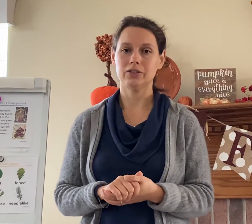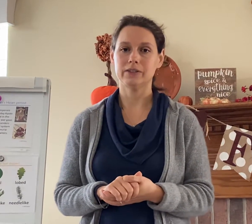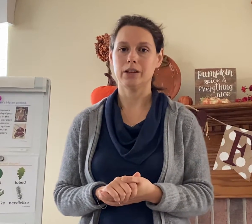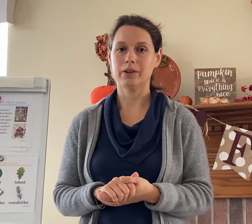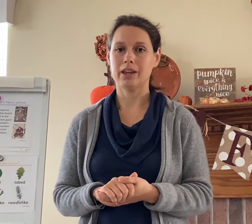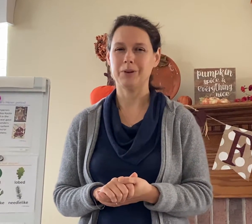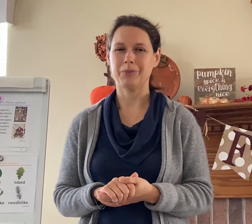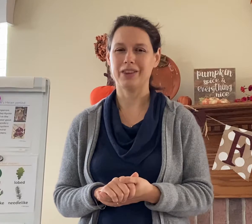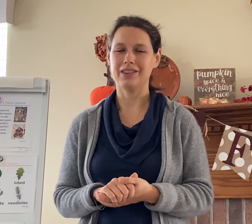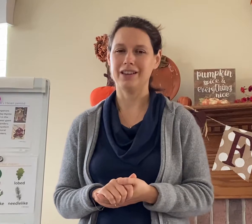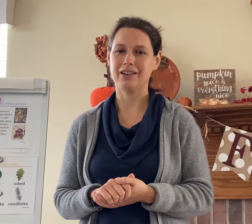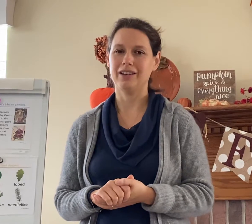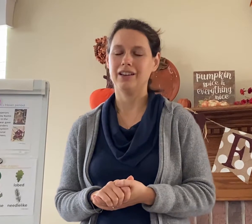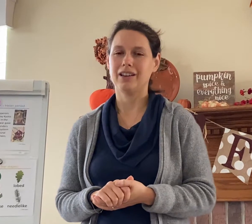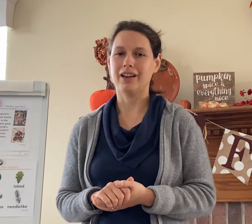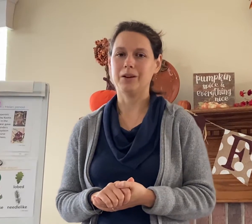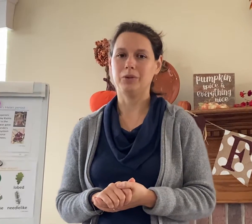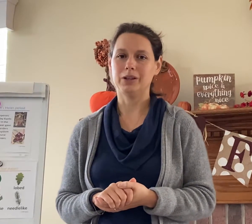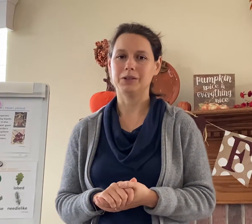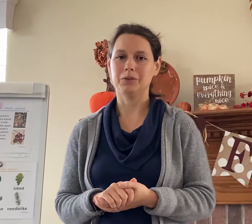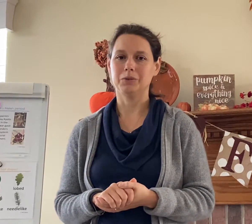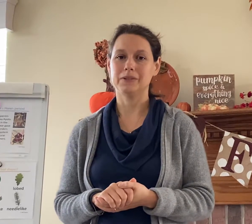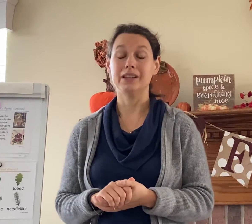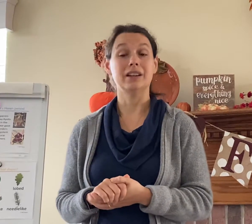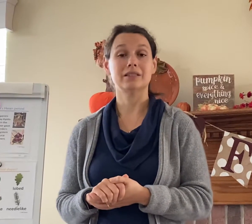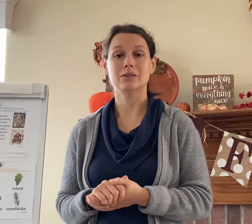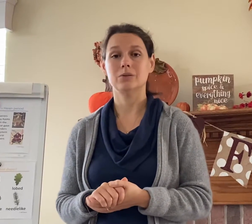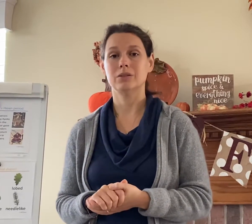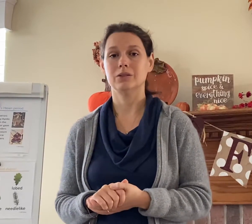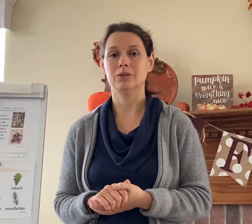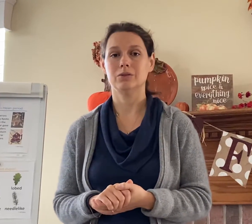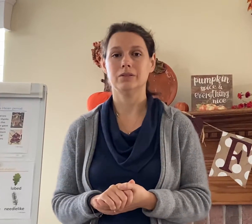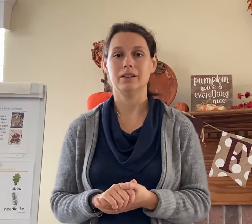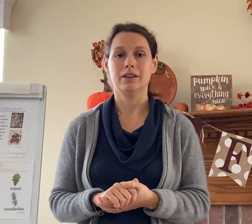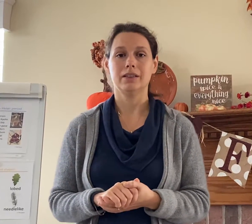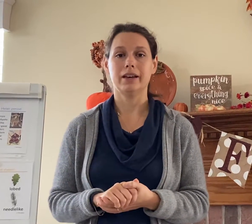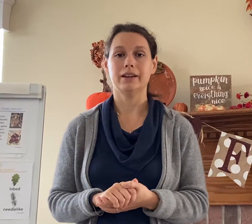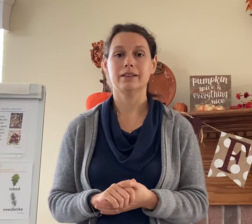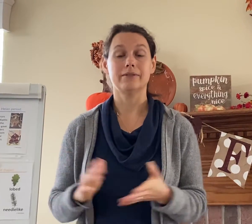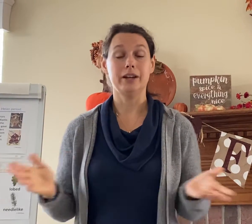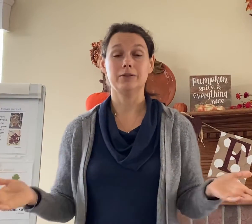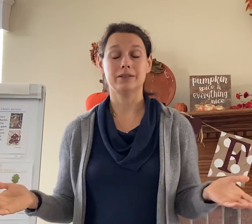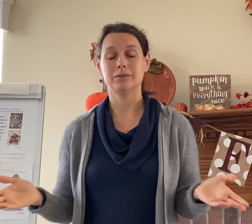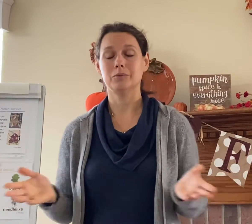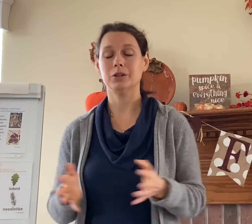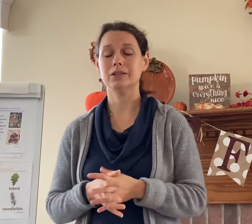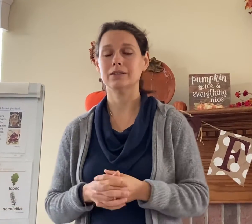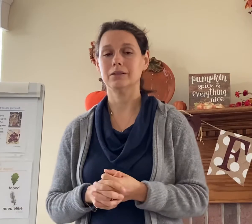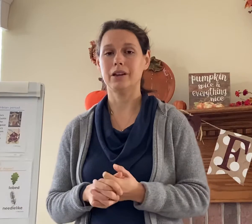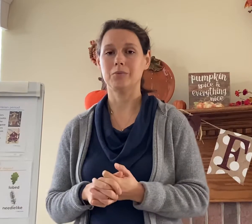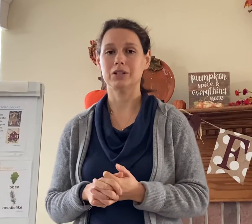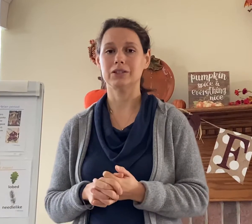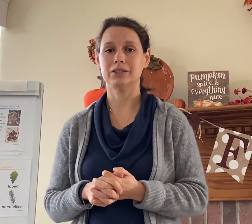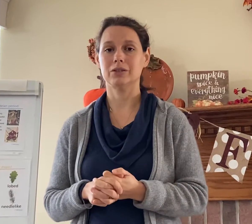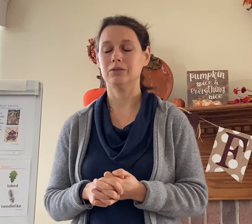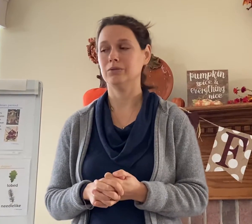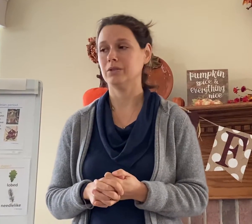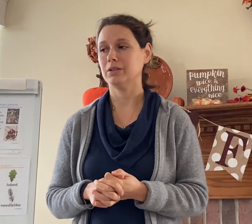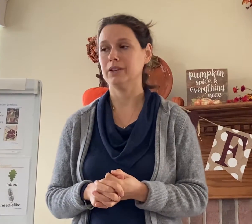that we came up with and then I will also sing it to the tune that I found worked which is to leaving